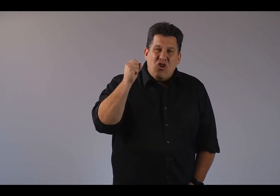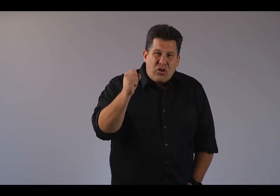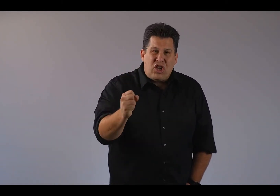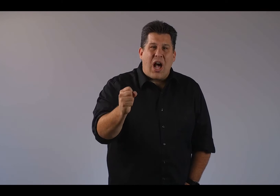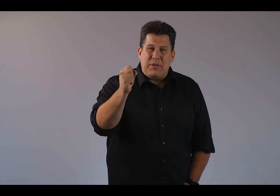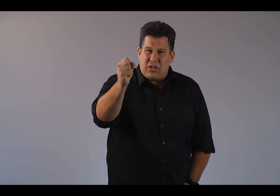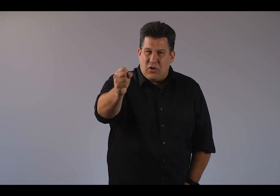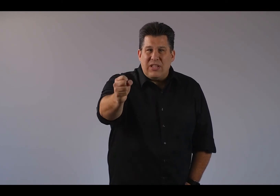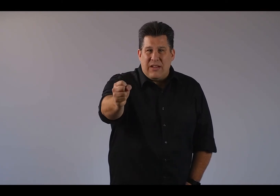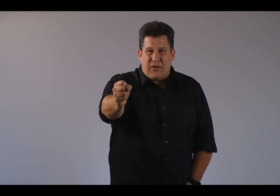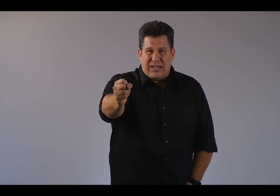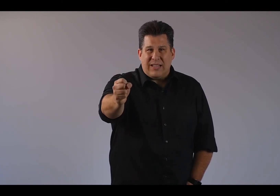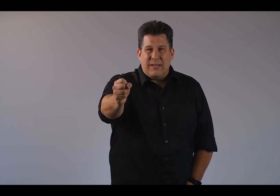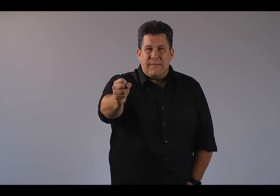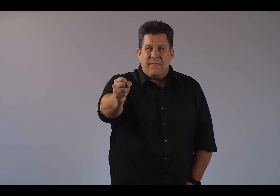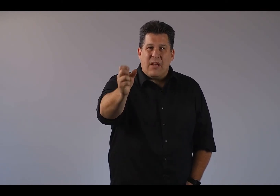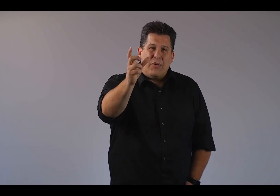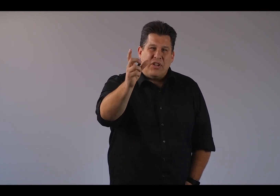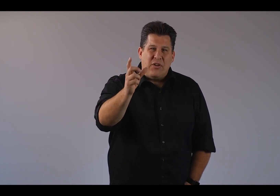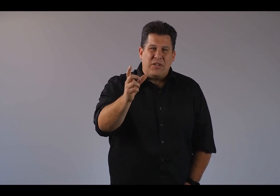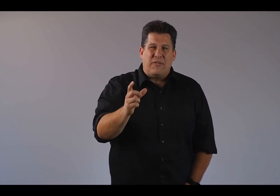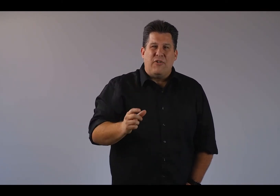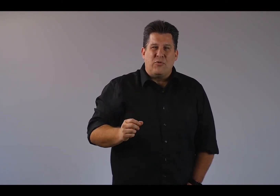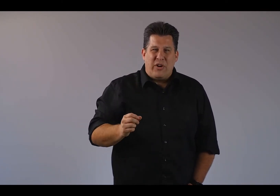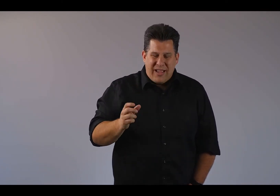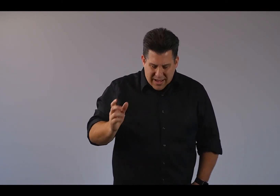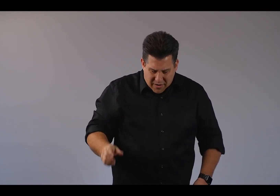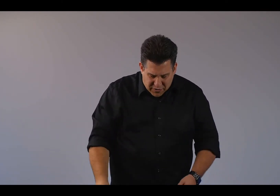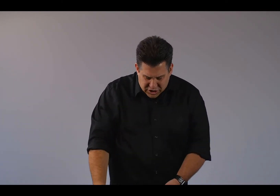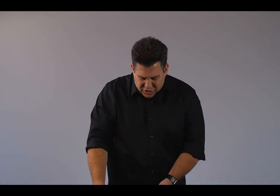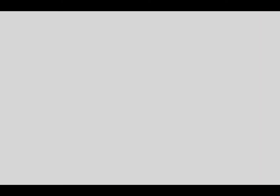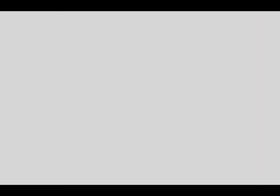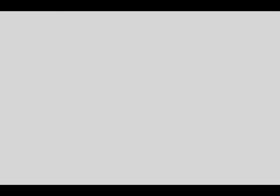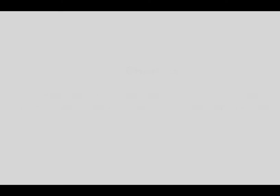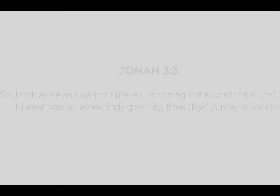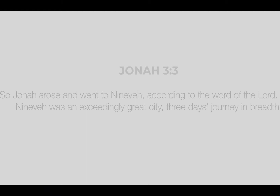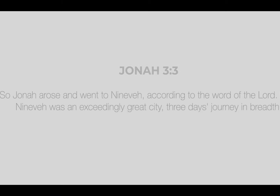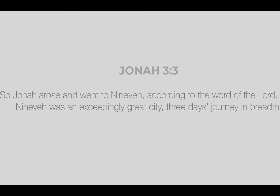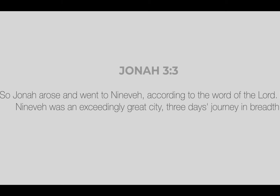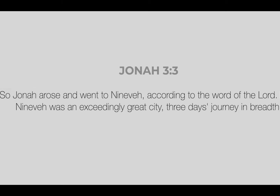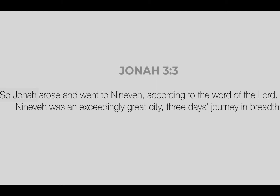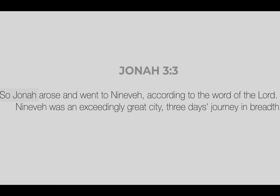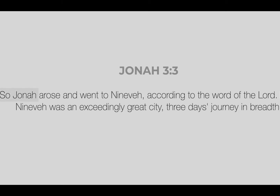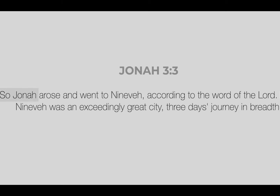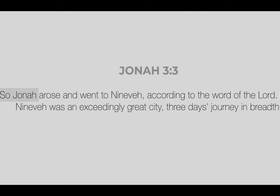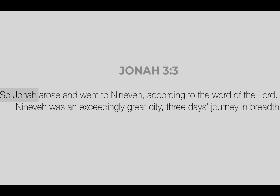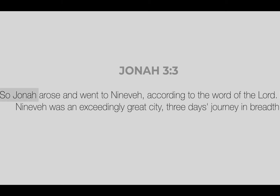your job is to go deliver it. Now I want you to notice the first word of verse 3. He says, So